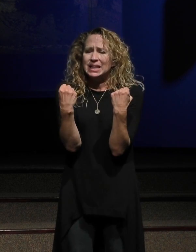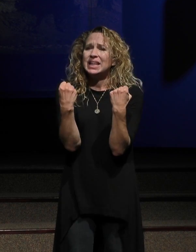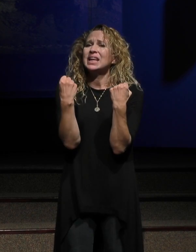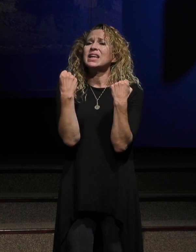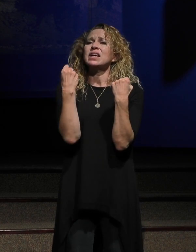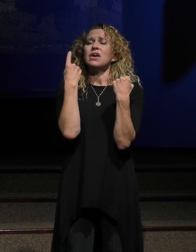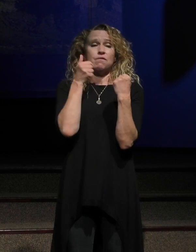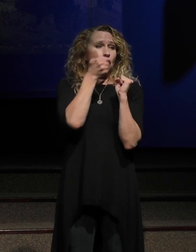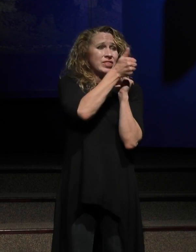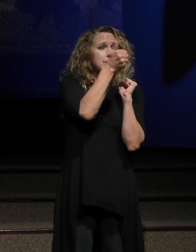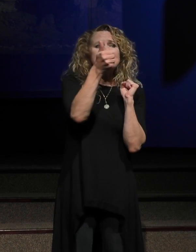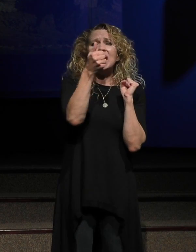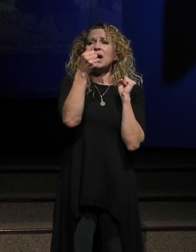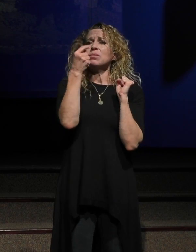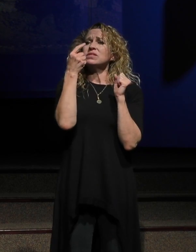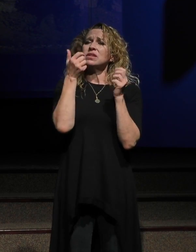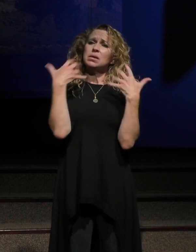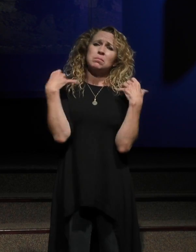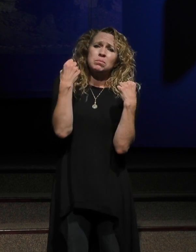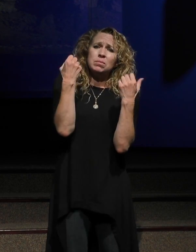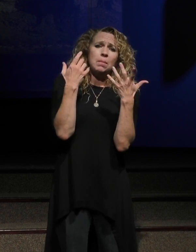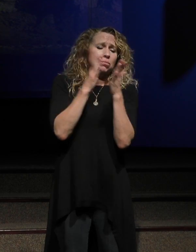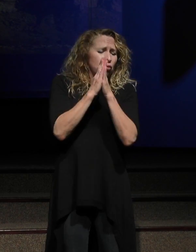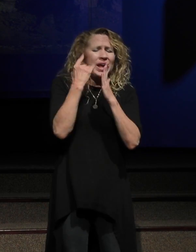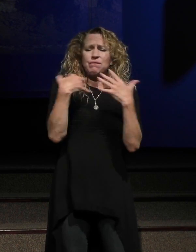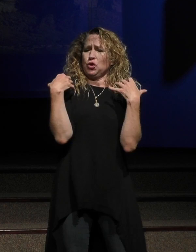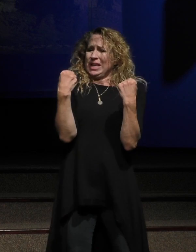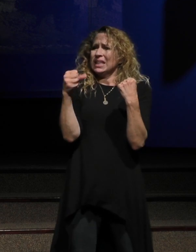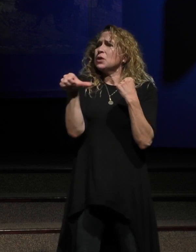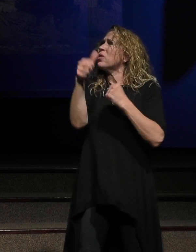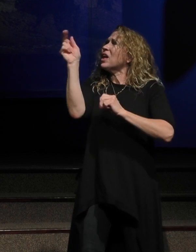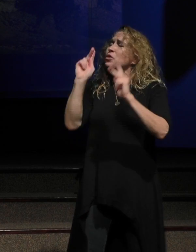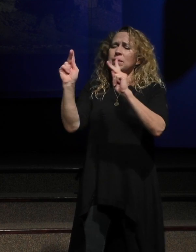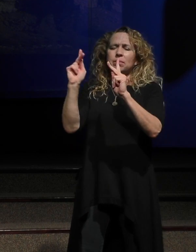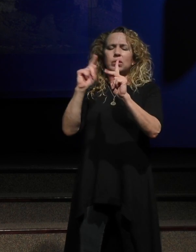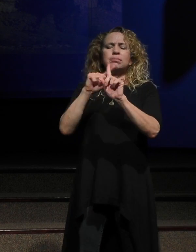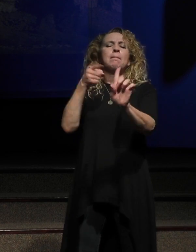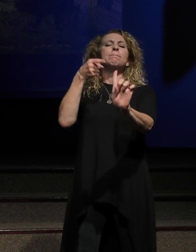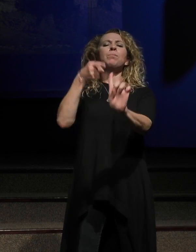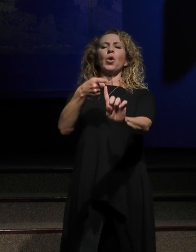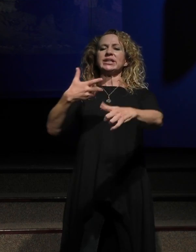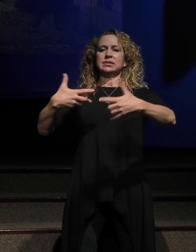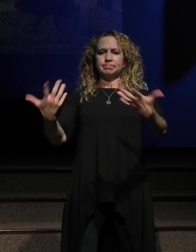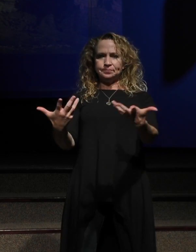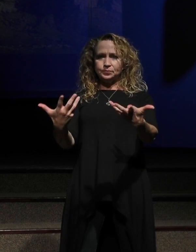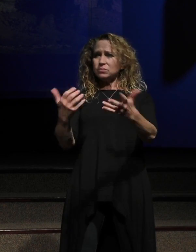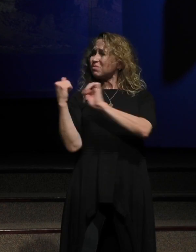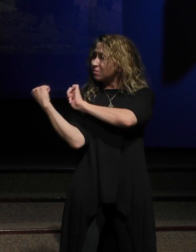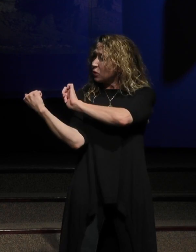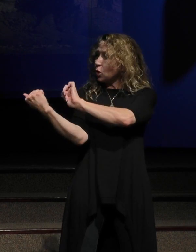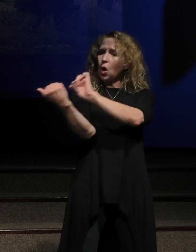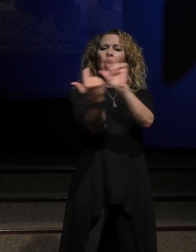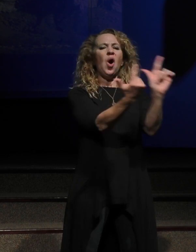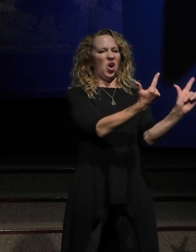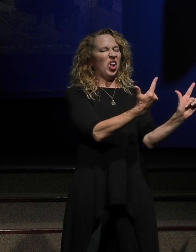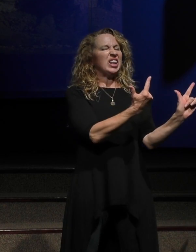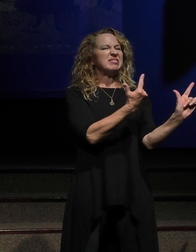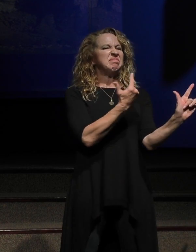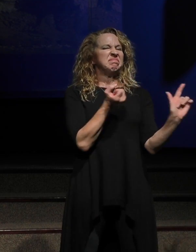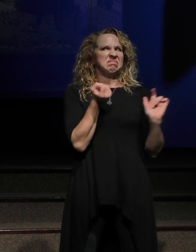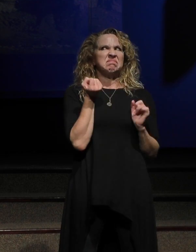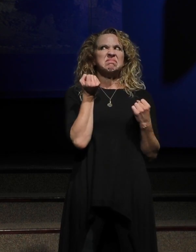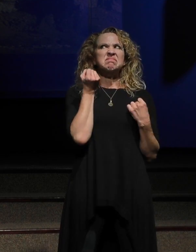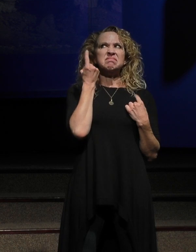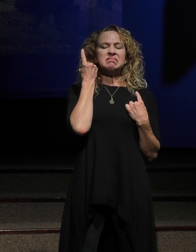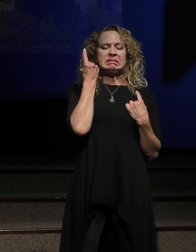maybe they're praying it for somebody else in their life that they love. What I'm saying is this, what I'm saying is that every one of us can identify something